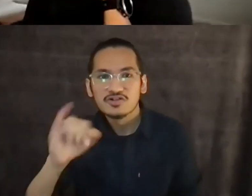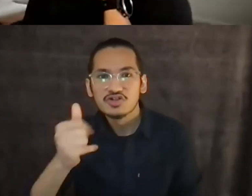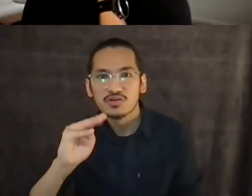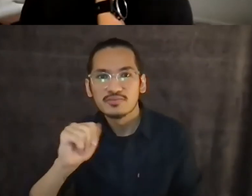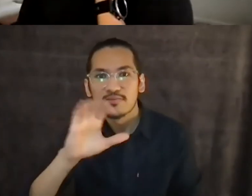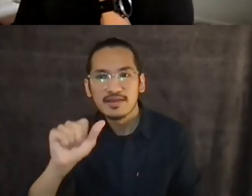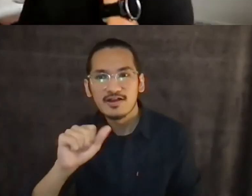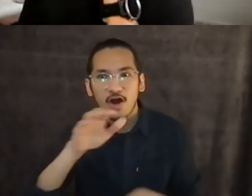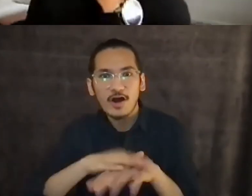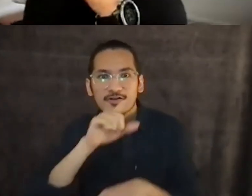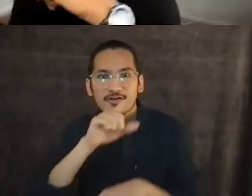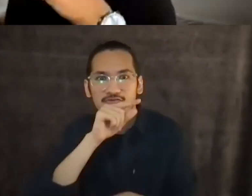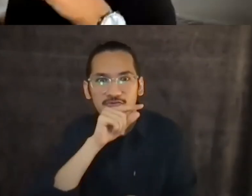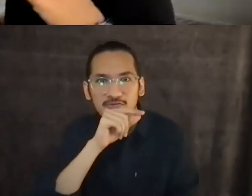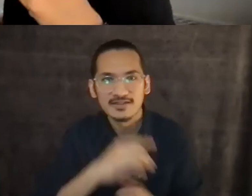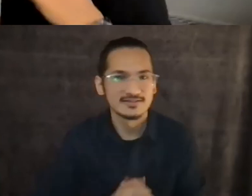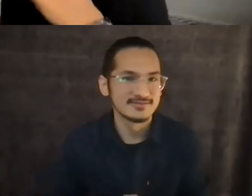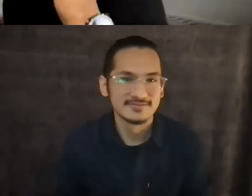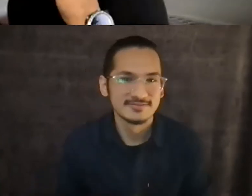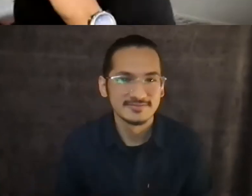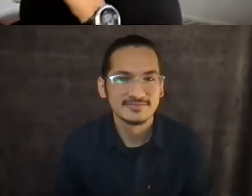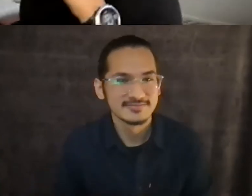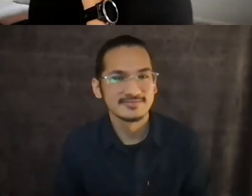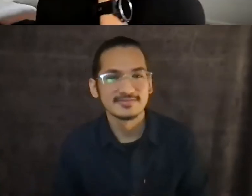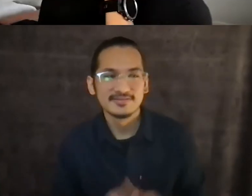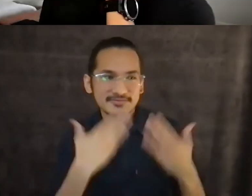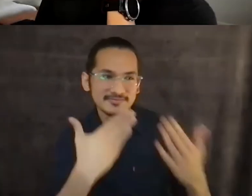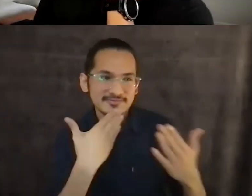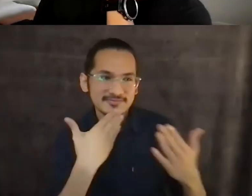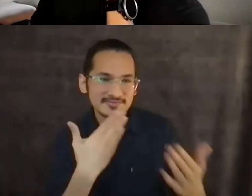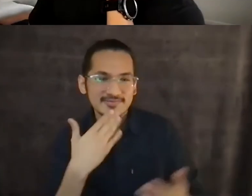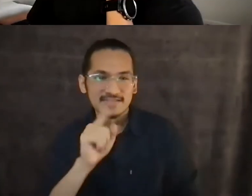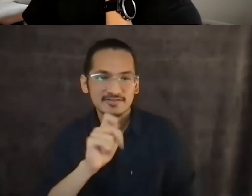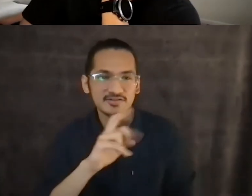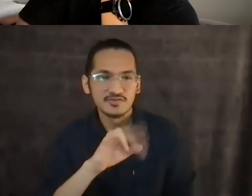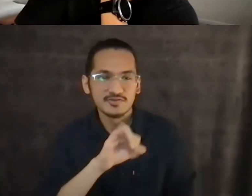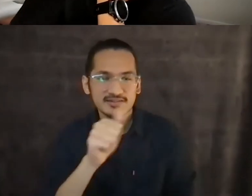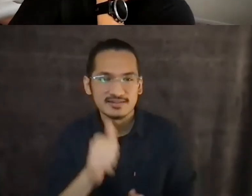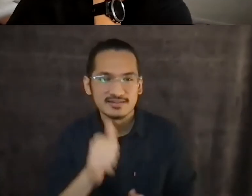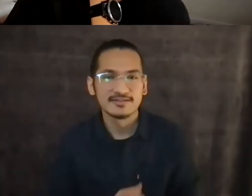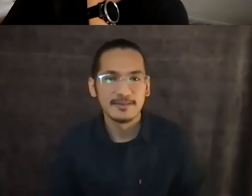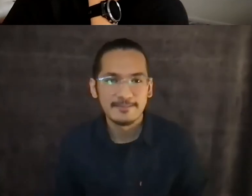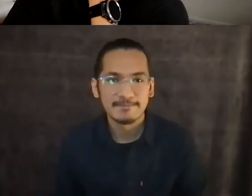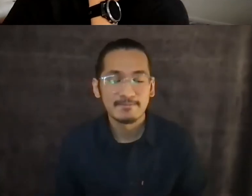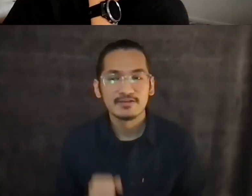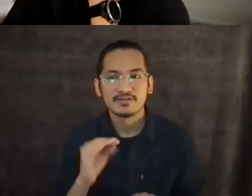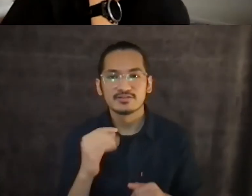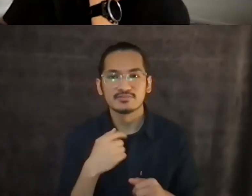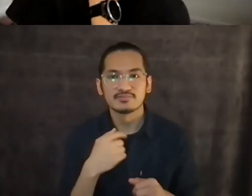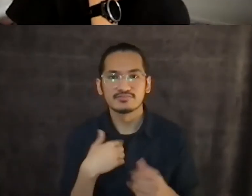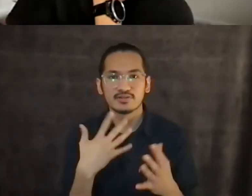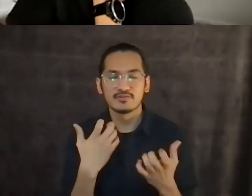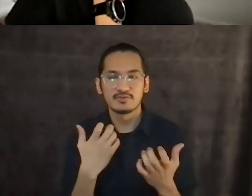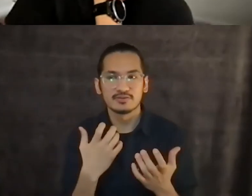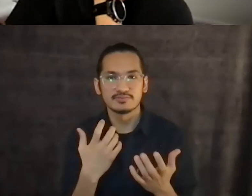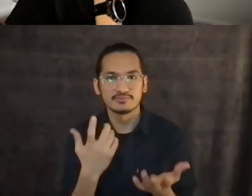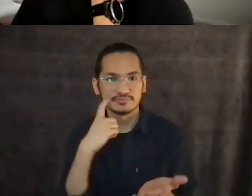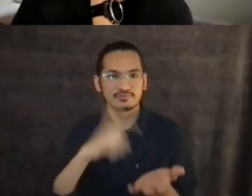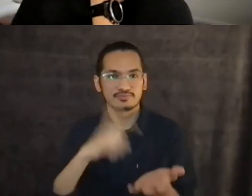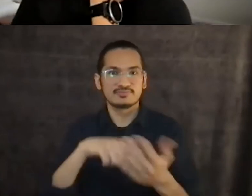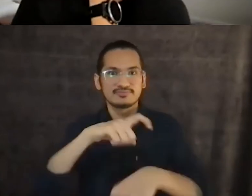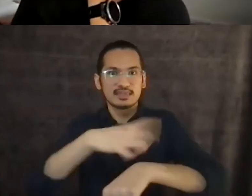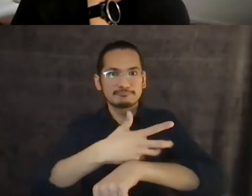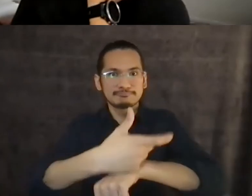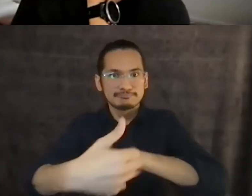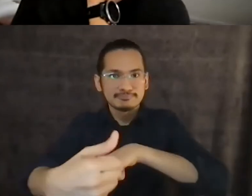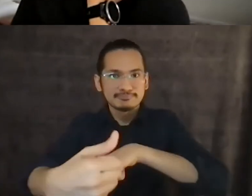zoom chat thank you teresa um i want to be conscious of our time so i thought one more question that we try